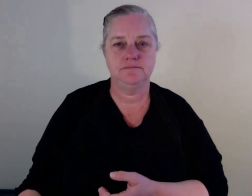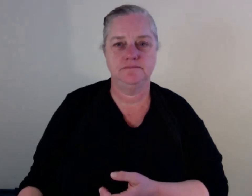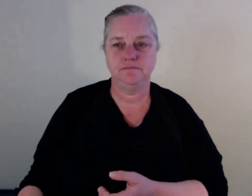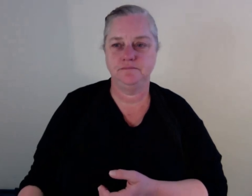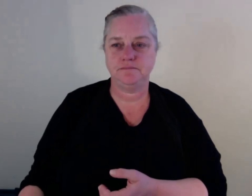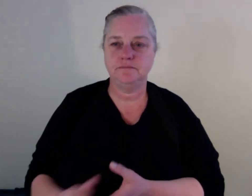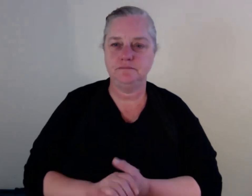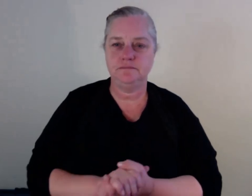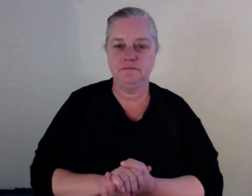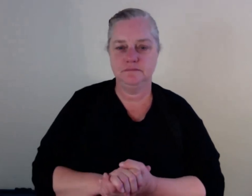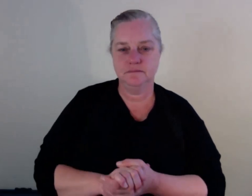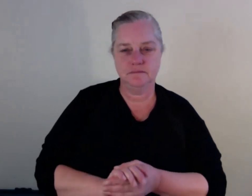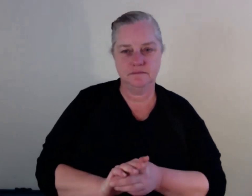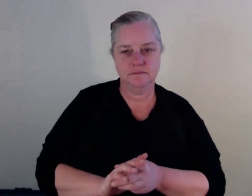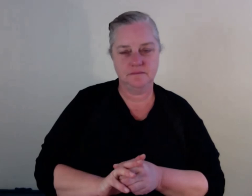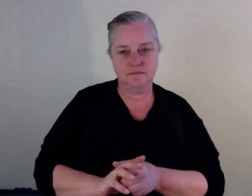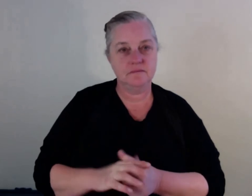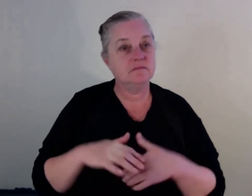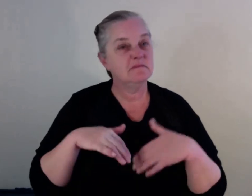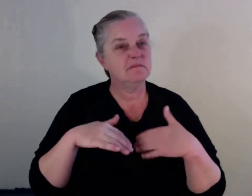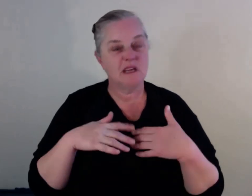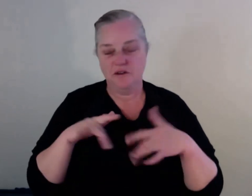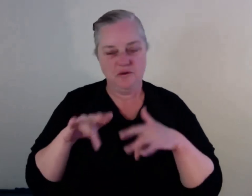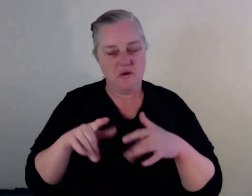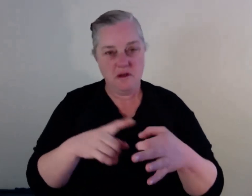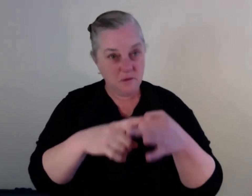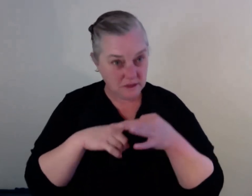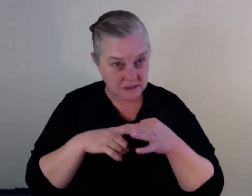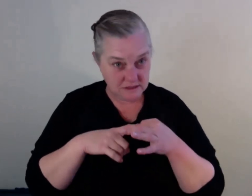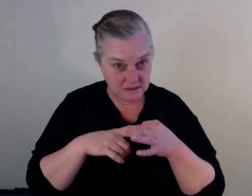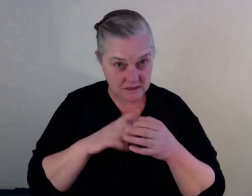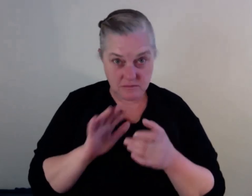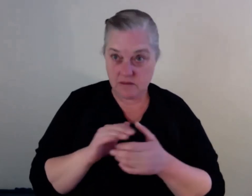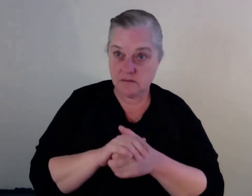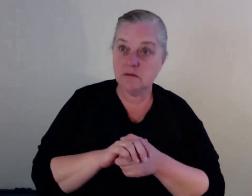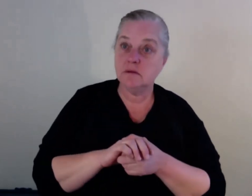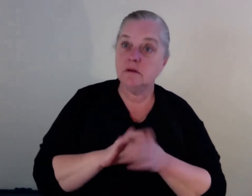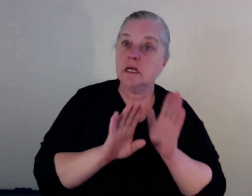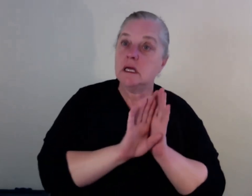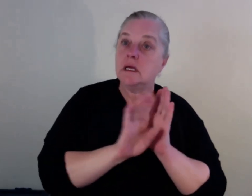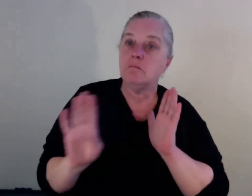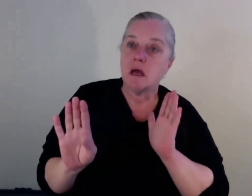If any of the panelists have questions for other folks, you know, feel free to ask them as well.